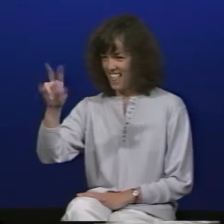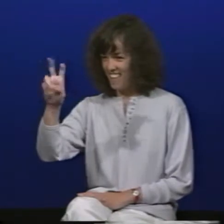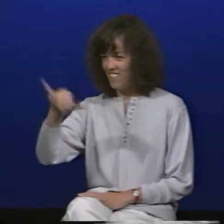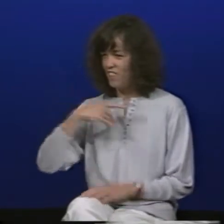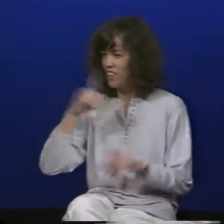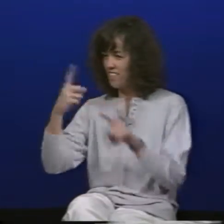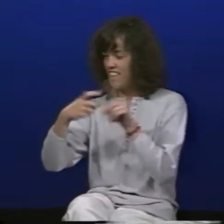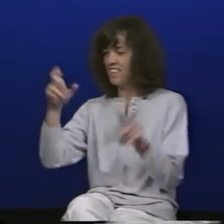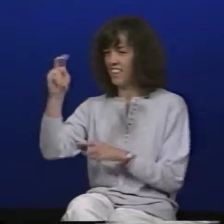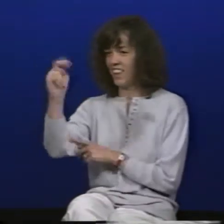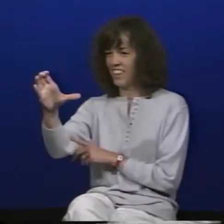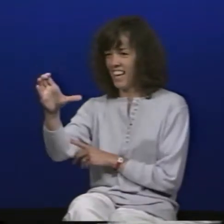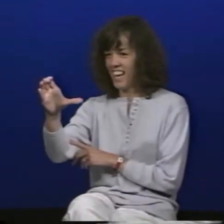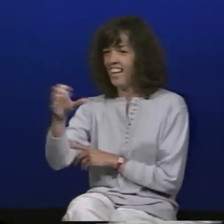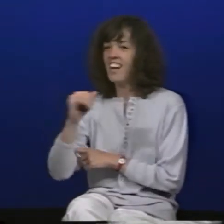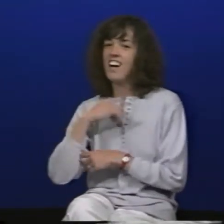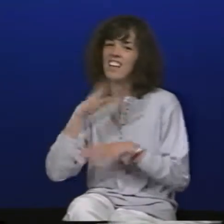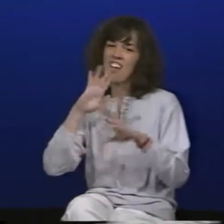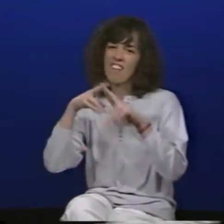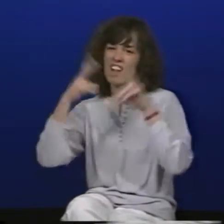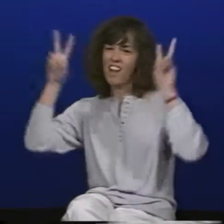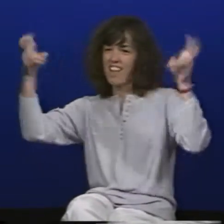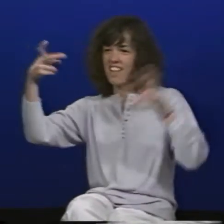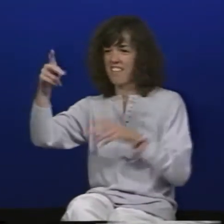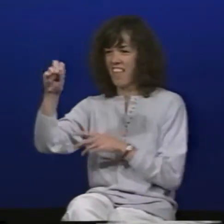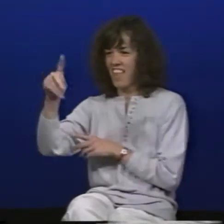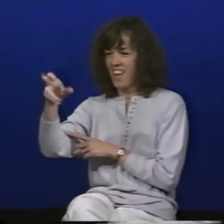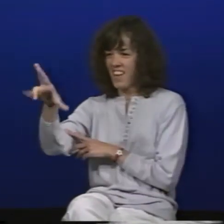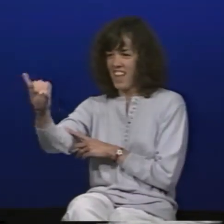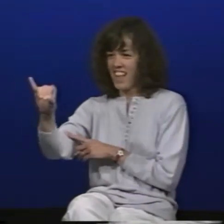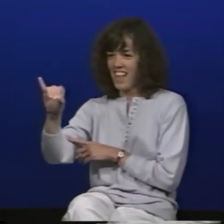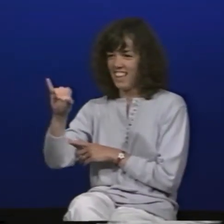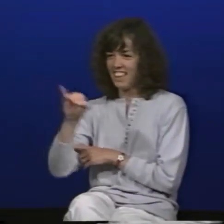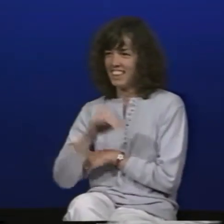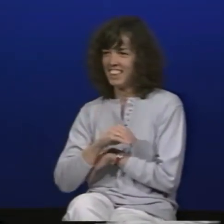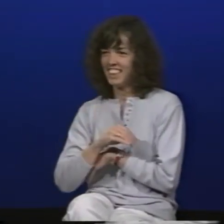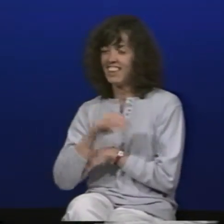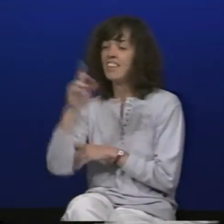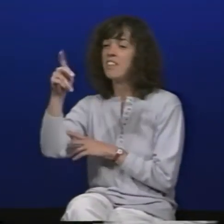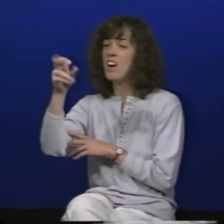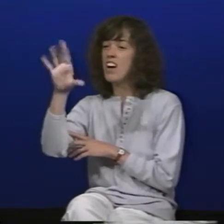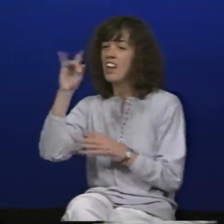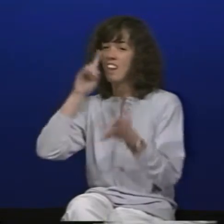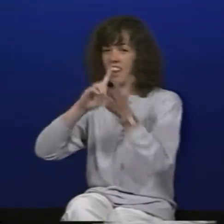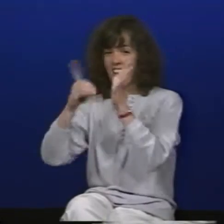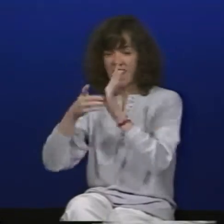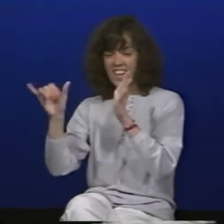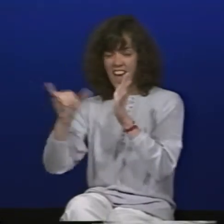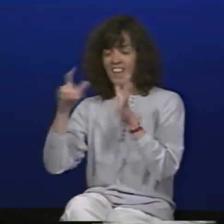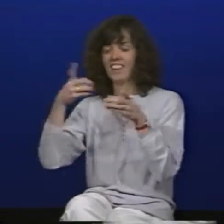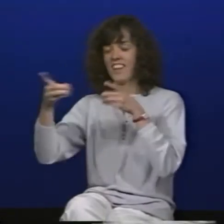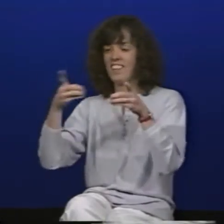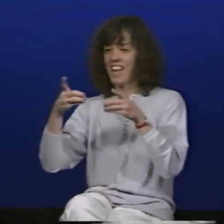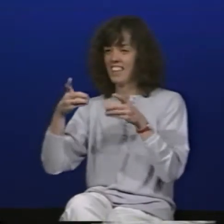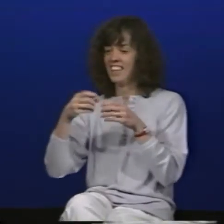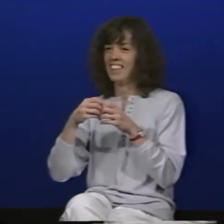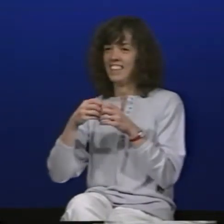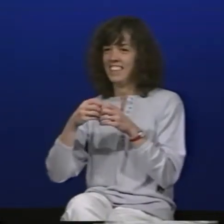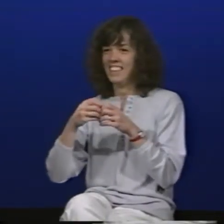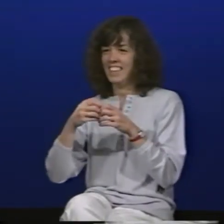my name is Lee Ivy and I'm from North Carolina I'm going to be talking about potpourri the dictionary defines